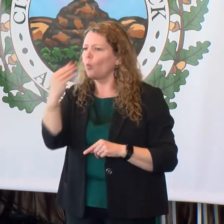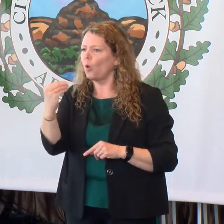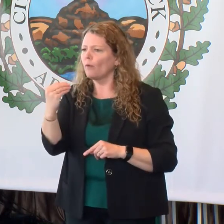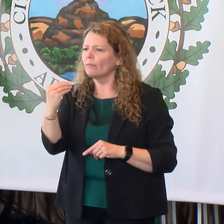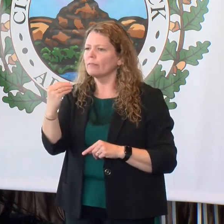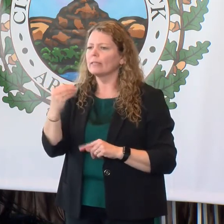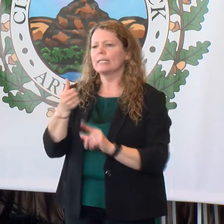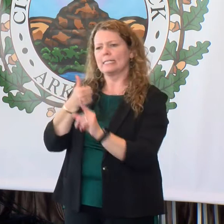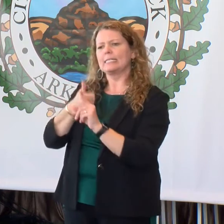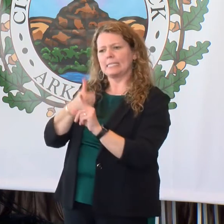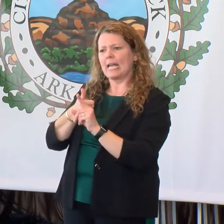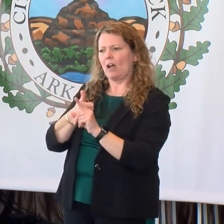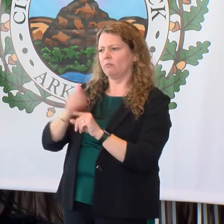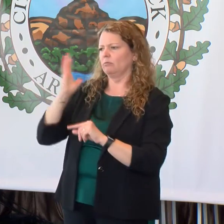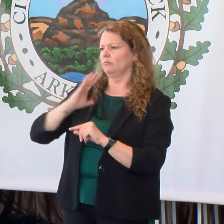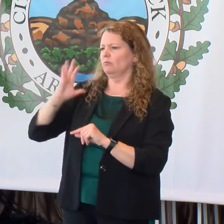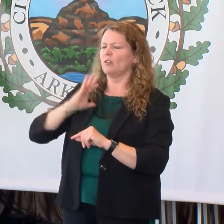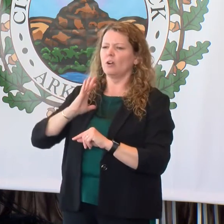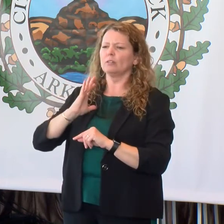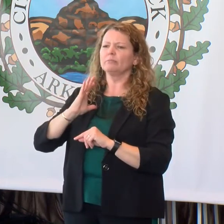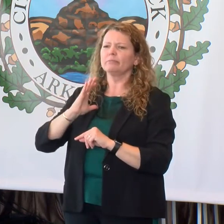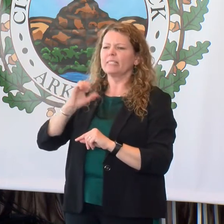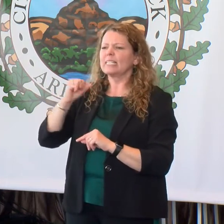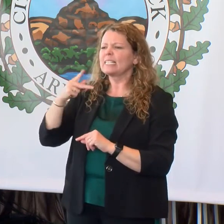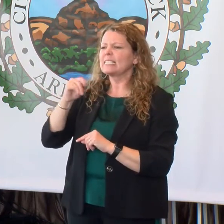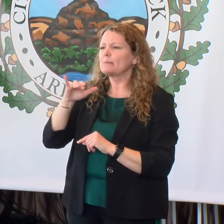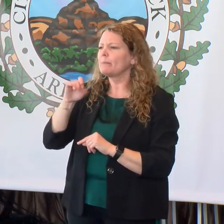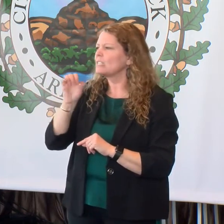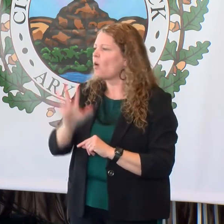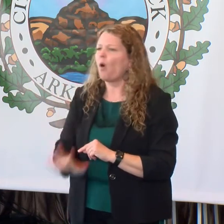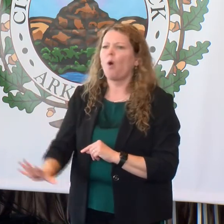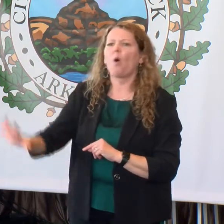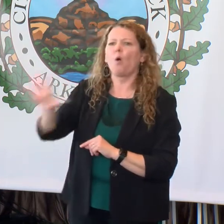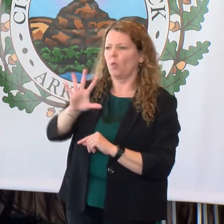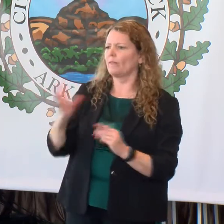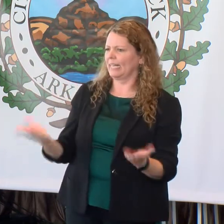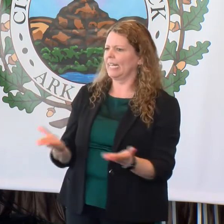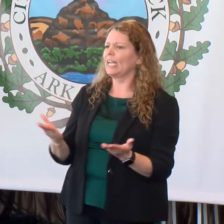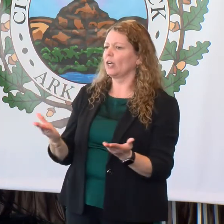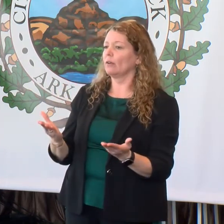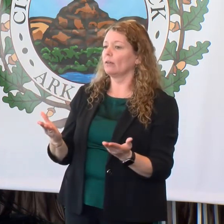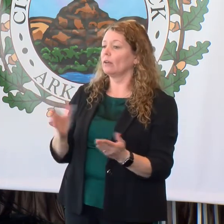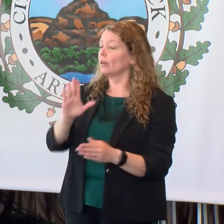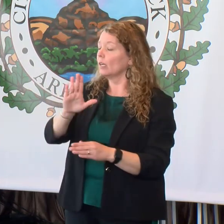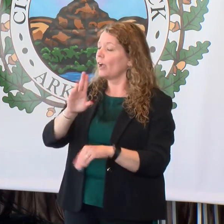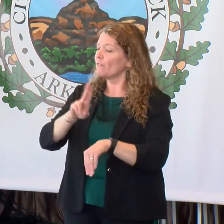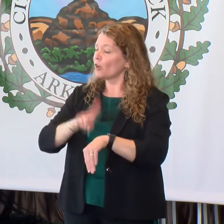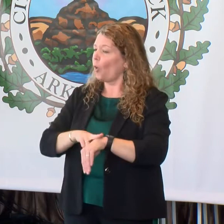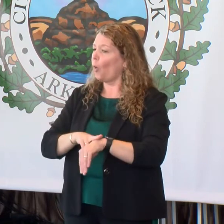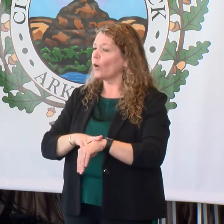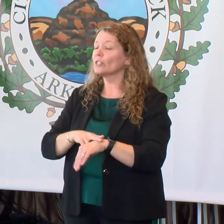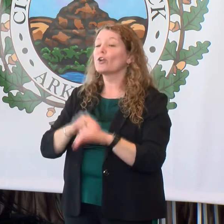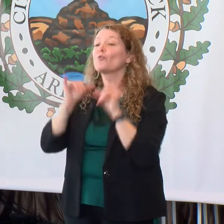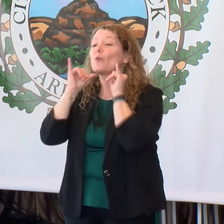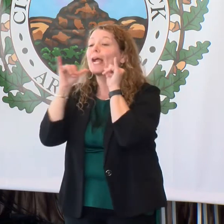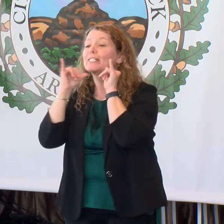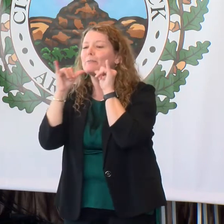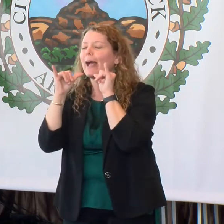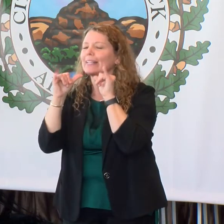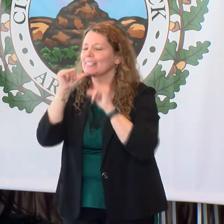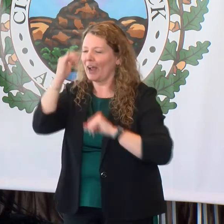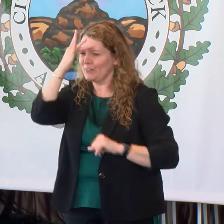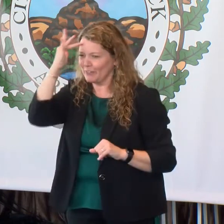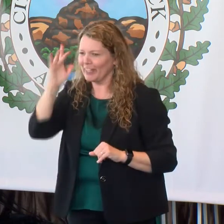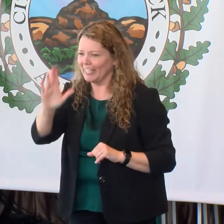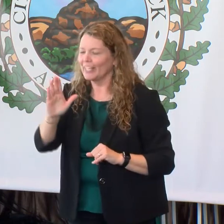a native species that used to roam all around these parts. And, of course, we're not going to leave out those razorbacks. We're going to